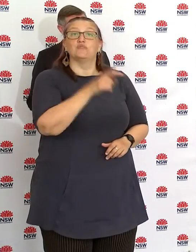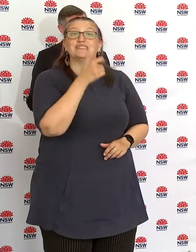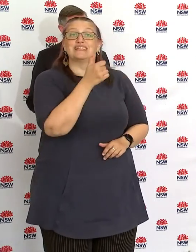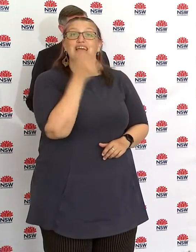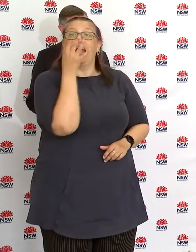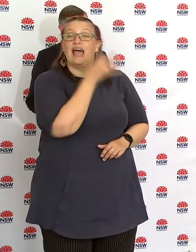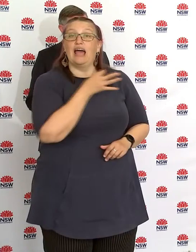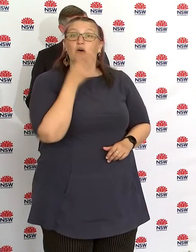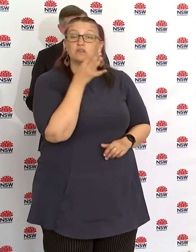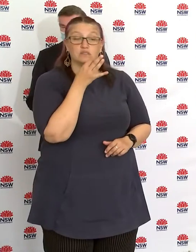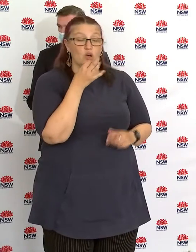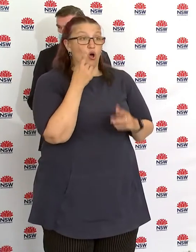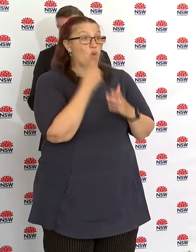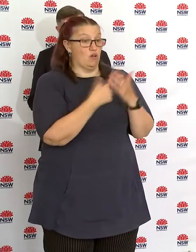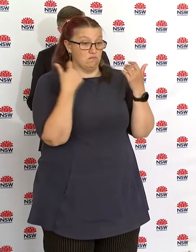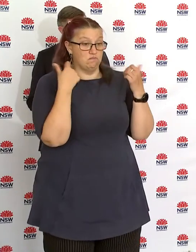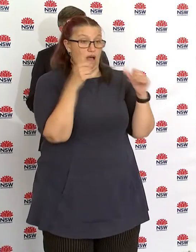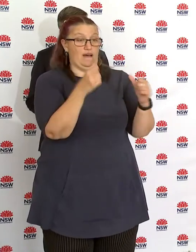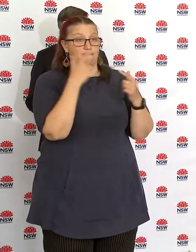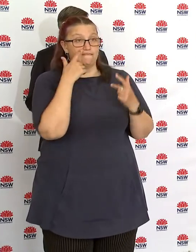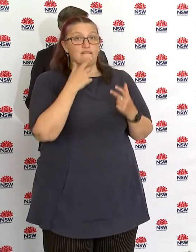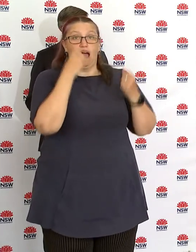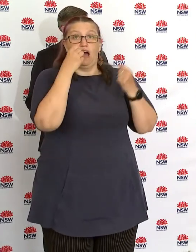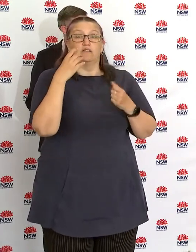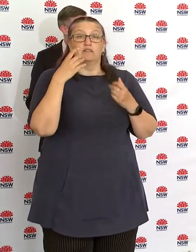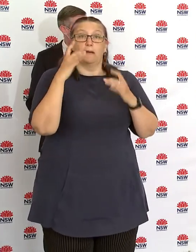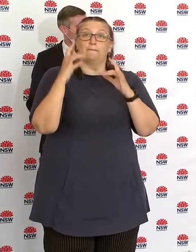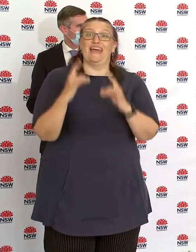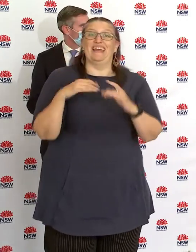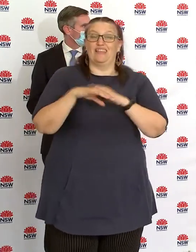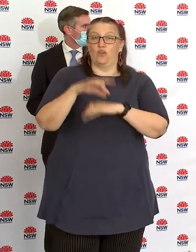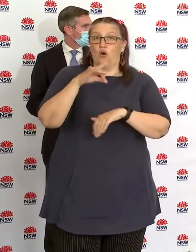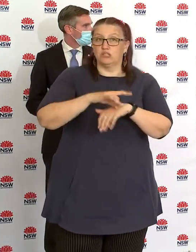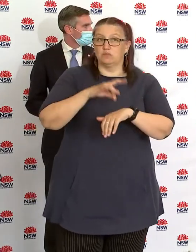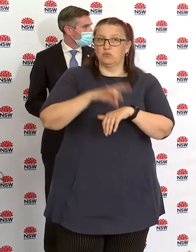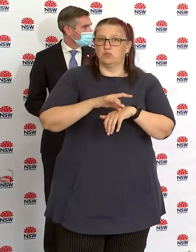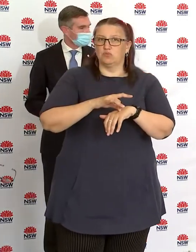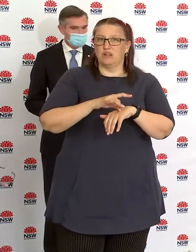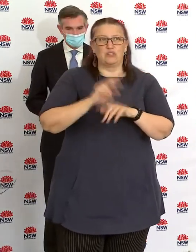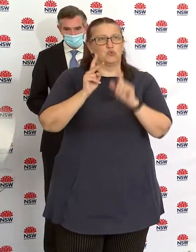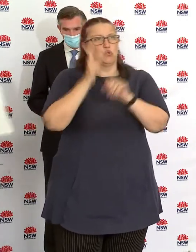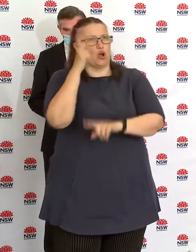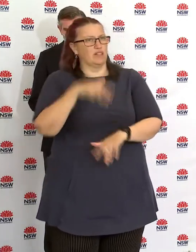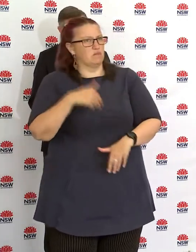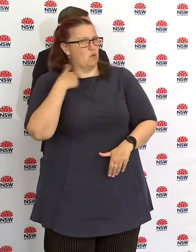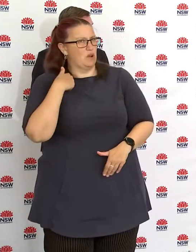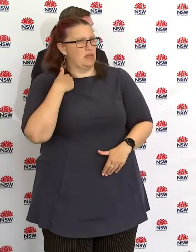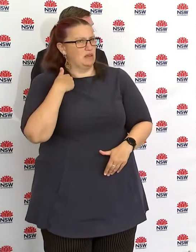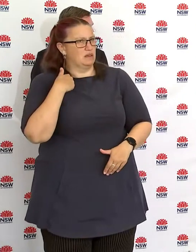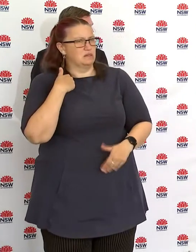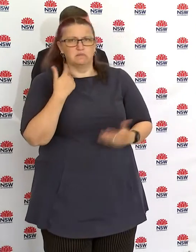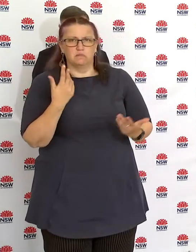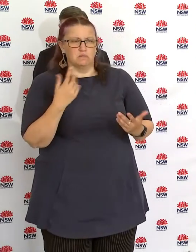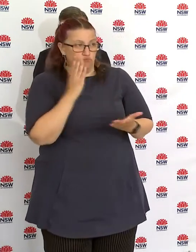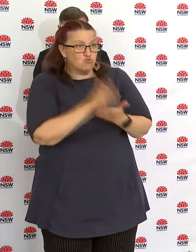Oh, look, I'm not aware of that, but I'll ask either Minister Hazard or Dr Chant to respond to that. Broadly